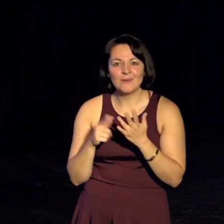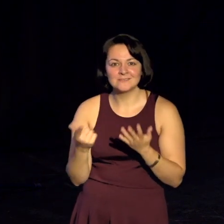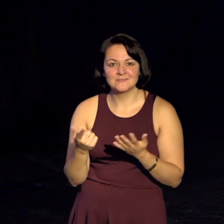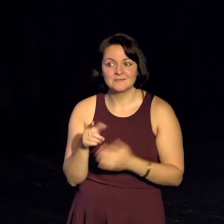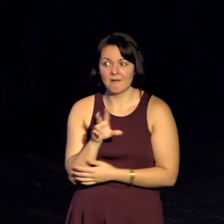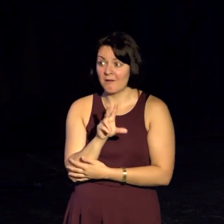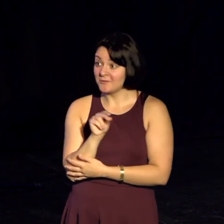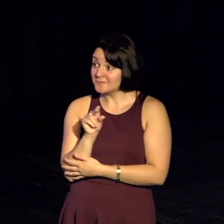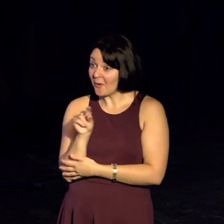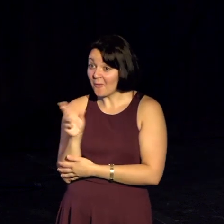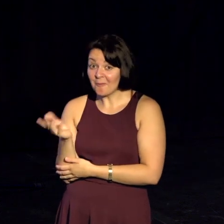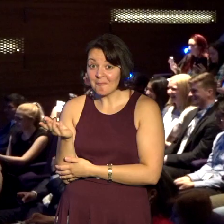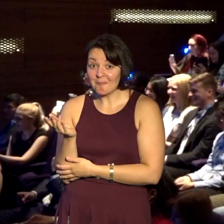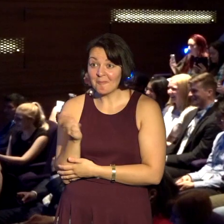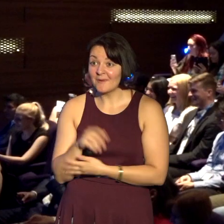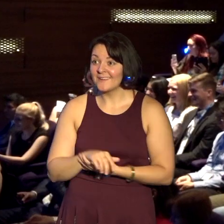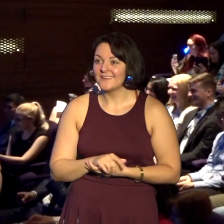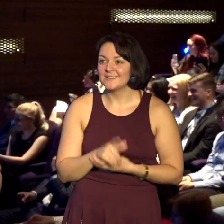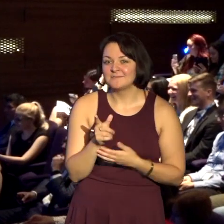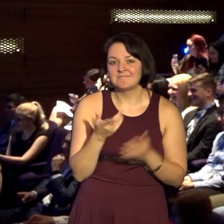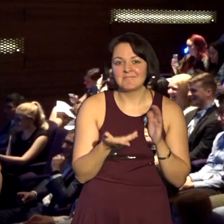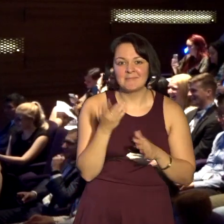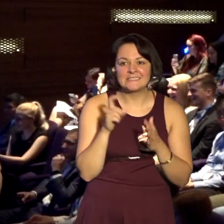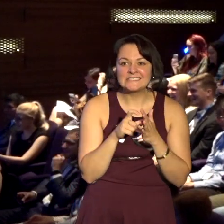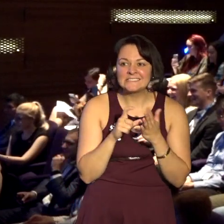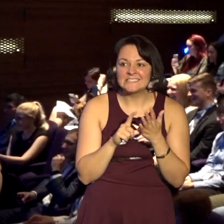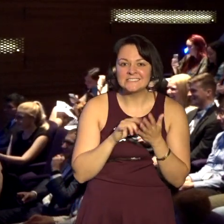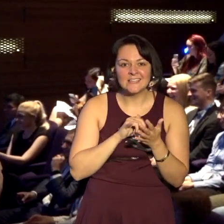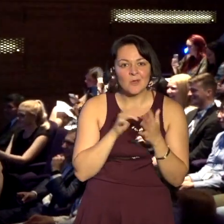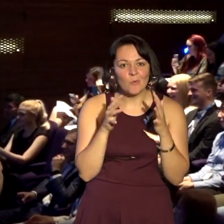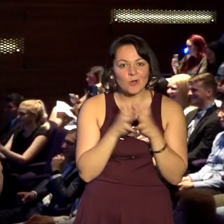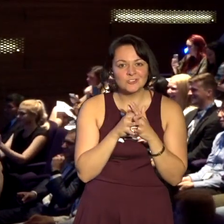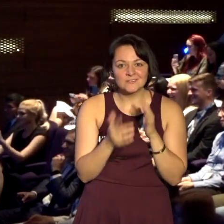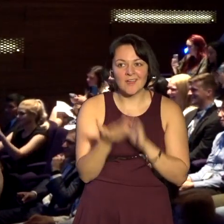No? I was in D.C. for a while. I can't get past that self-promotion.